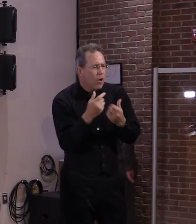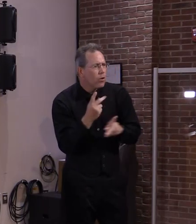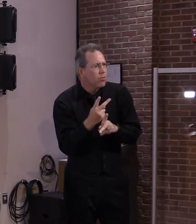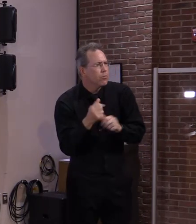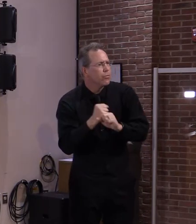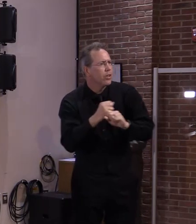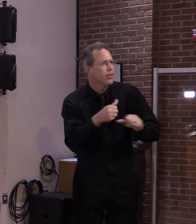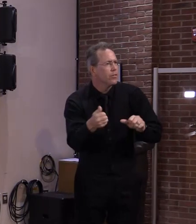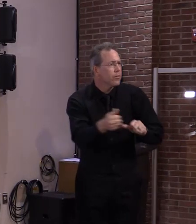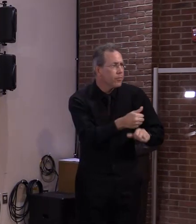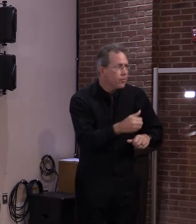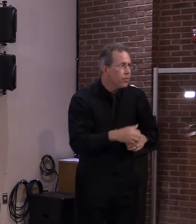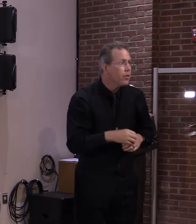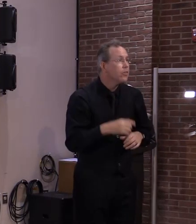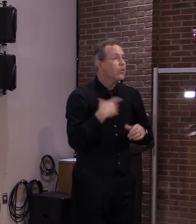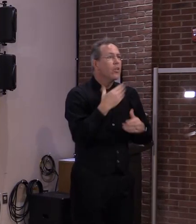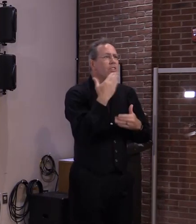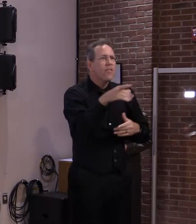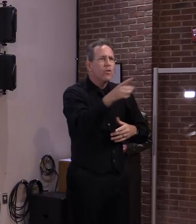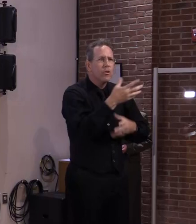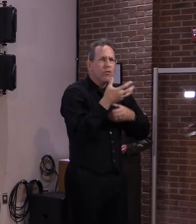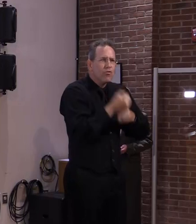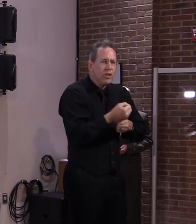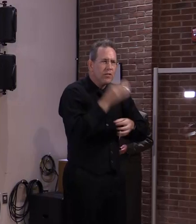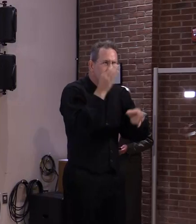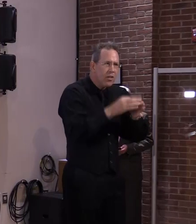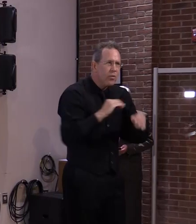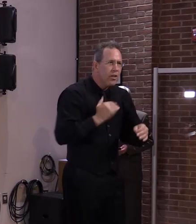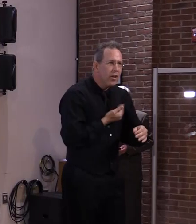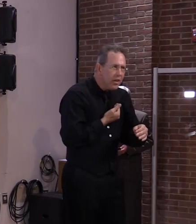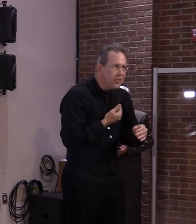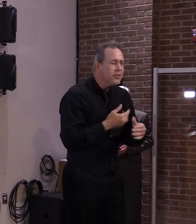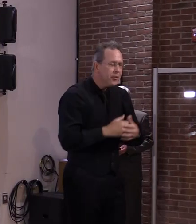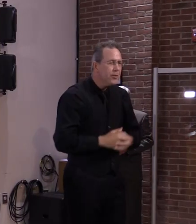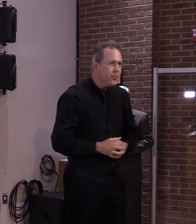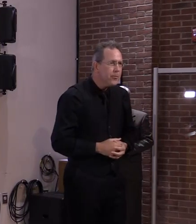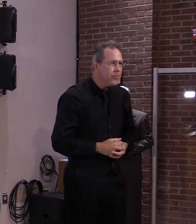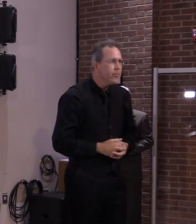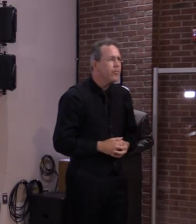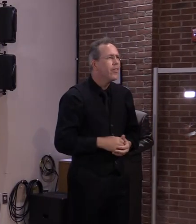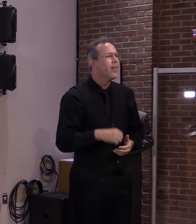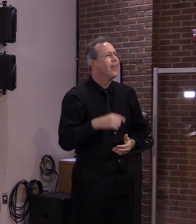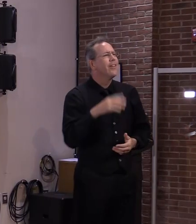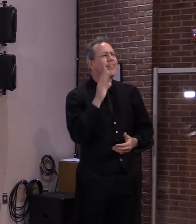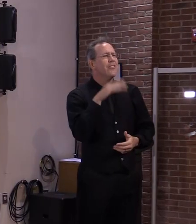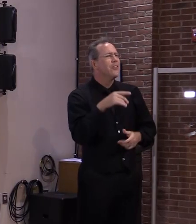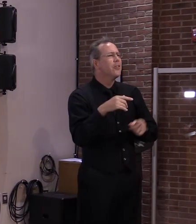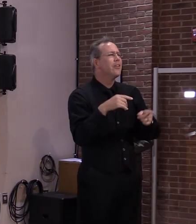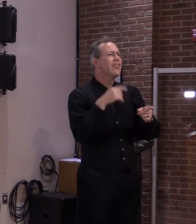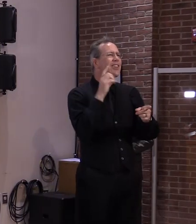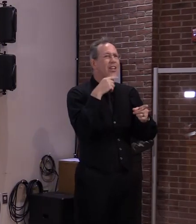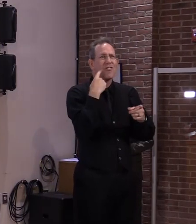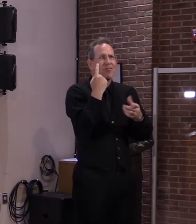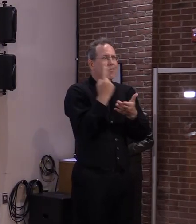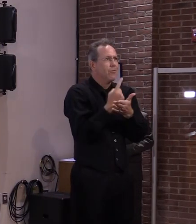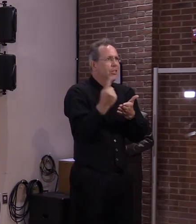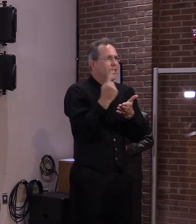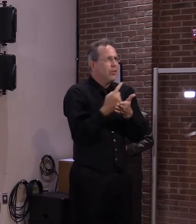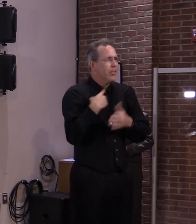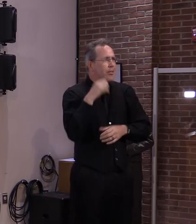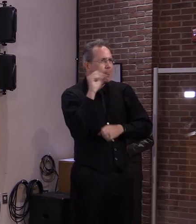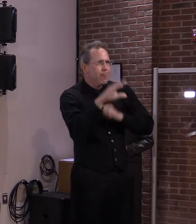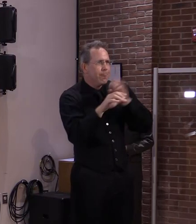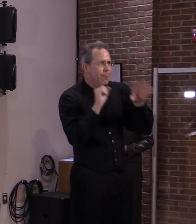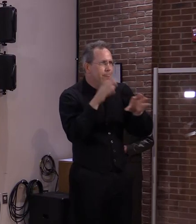trust and confidence. These past months have shown that even the often hidden dynamics of a virus new to the human